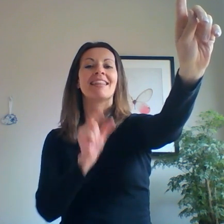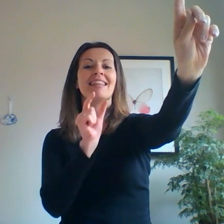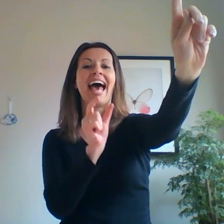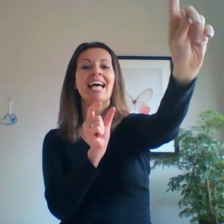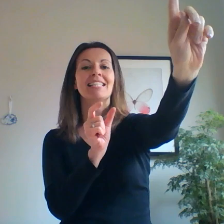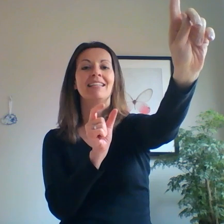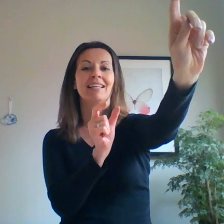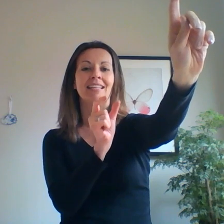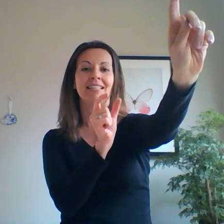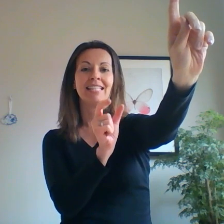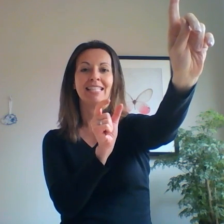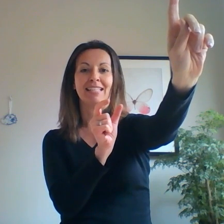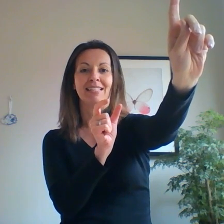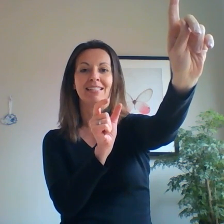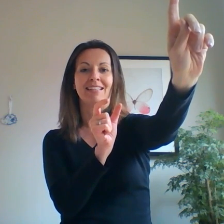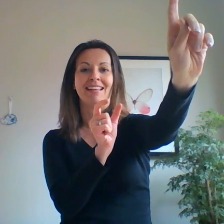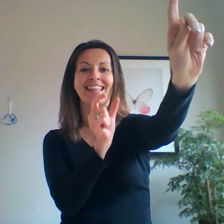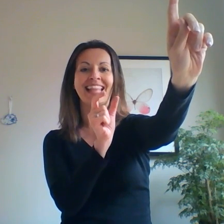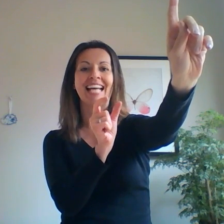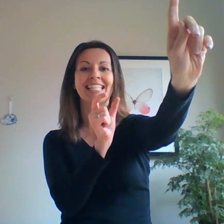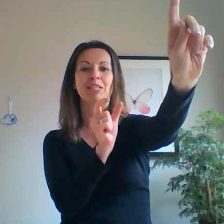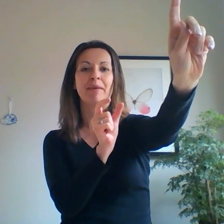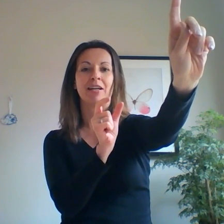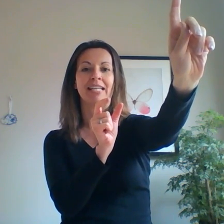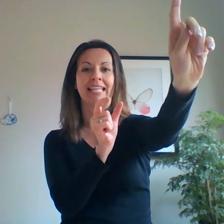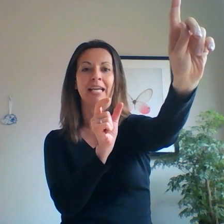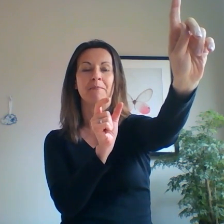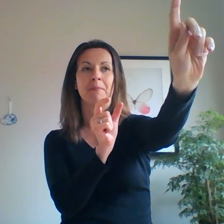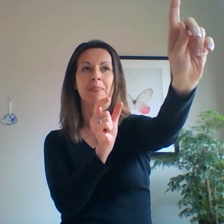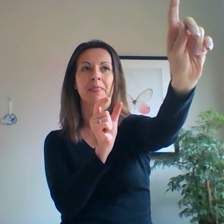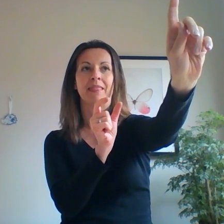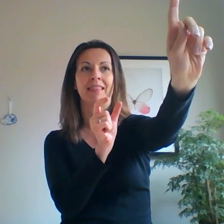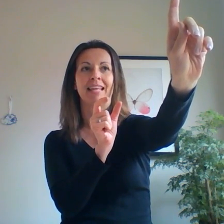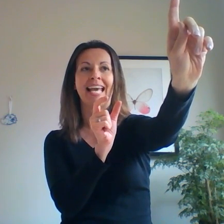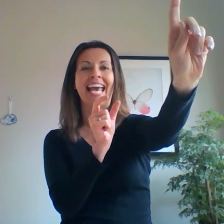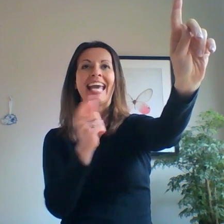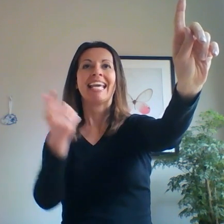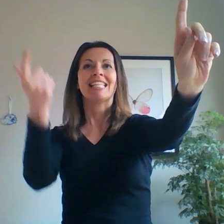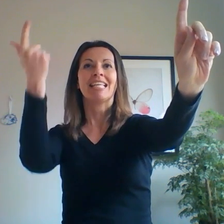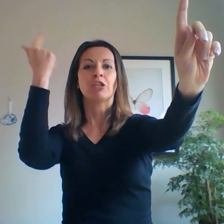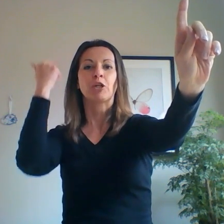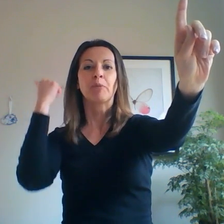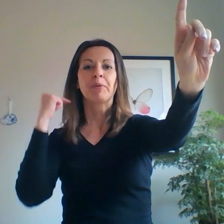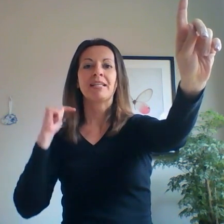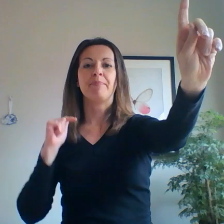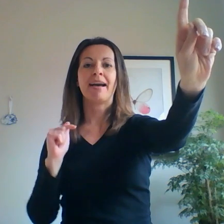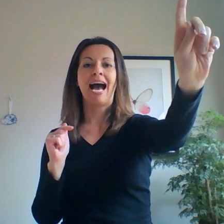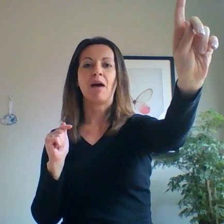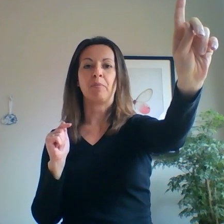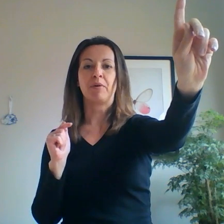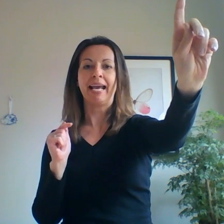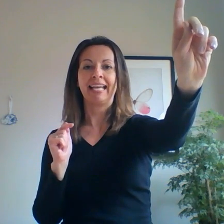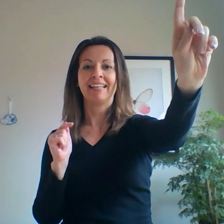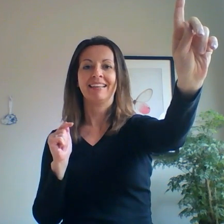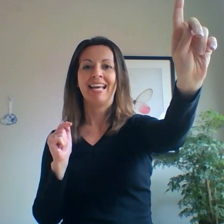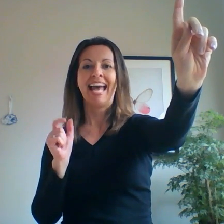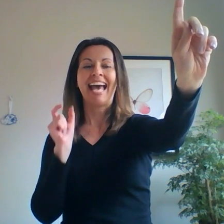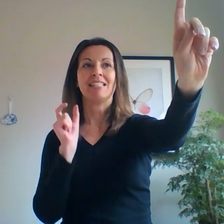That distance, that disparity is interpreted by our brain as